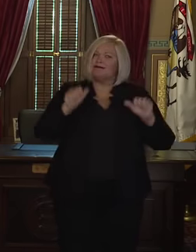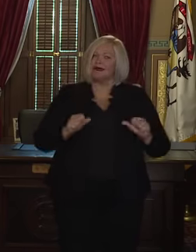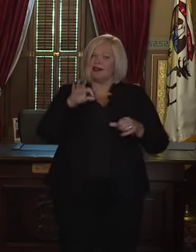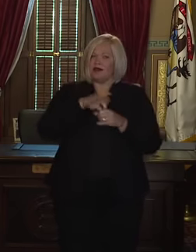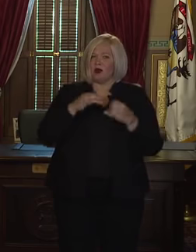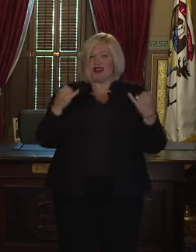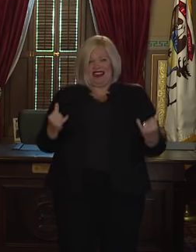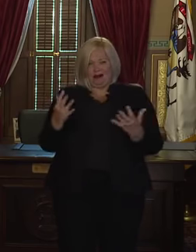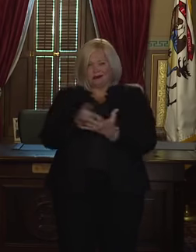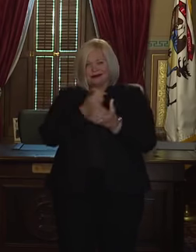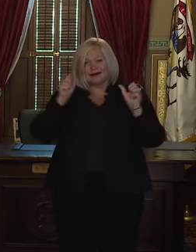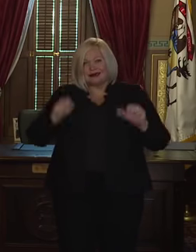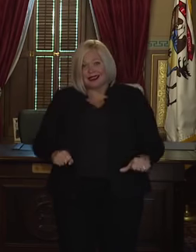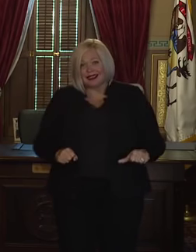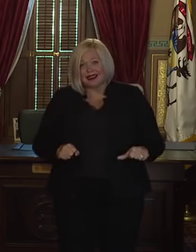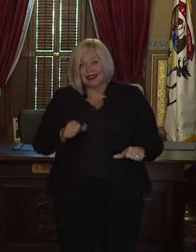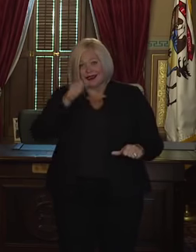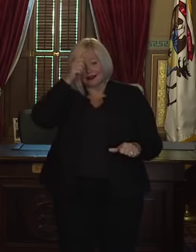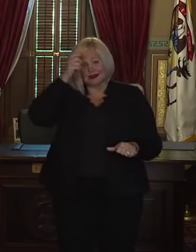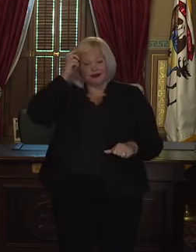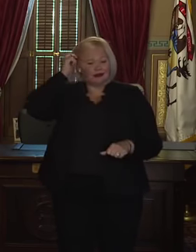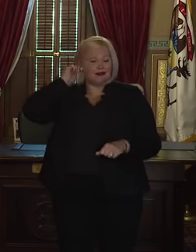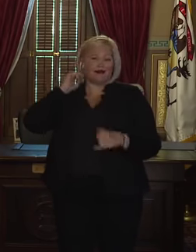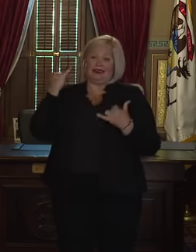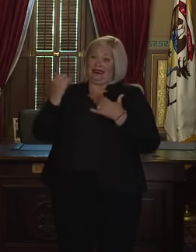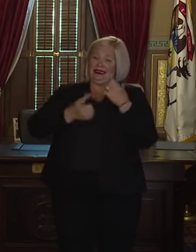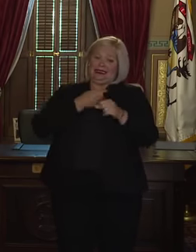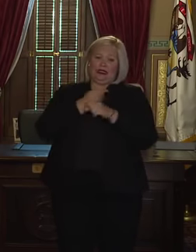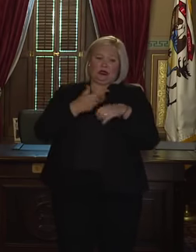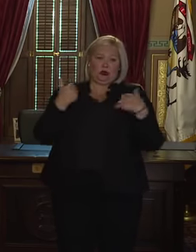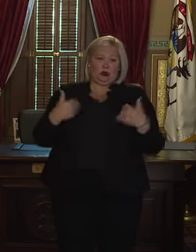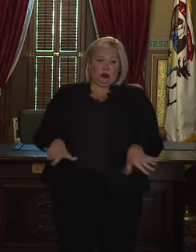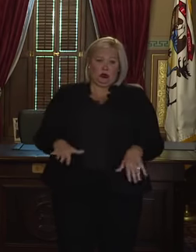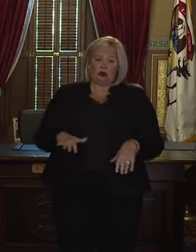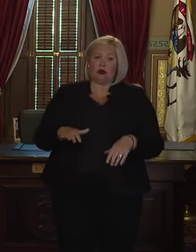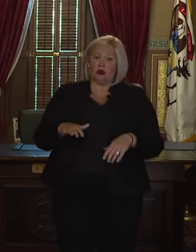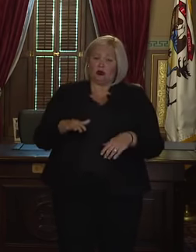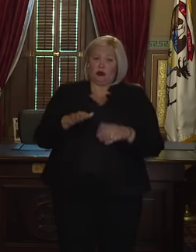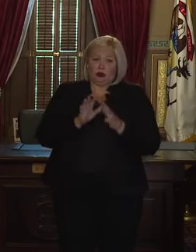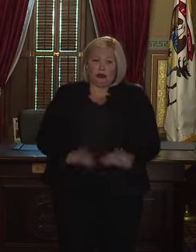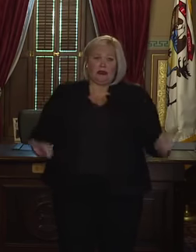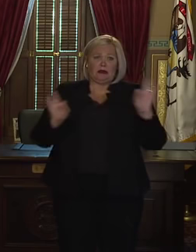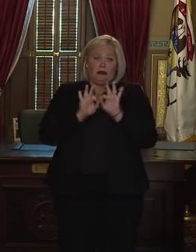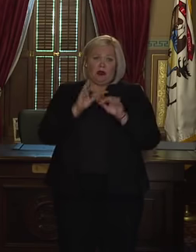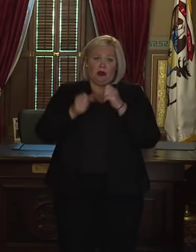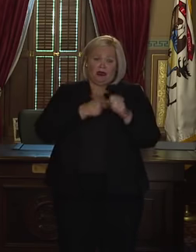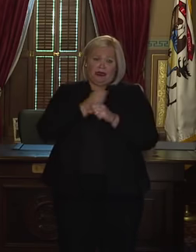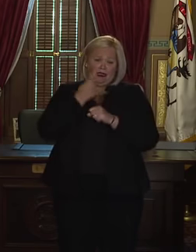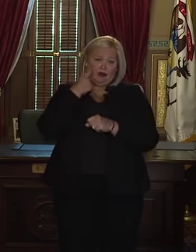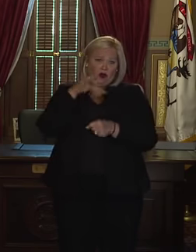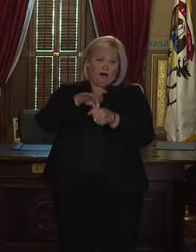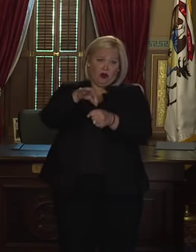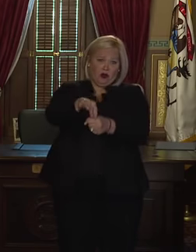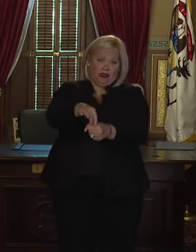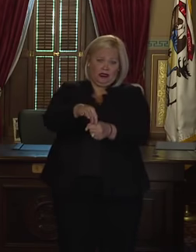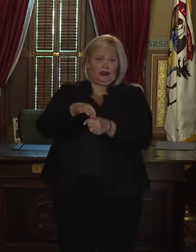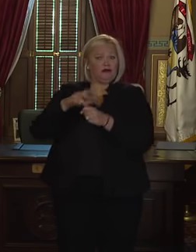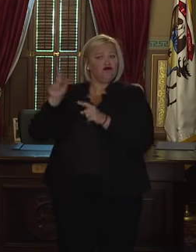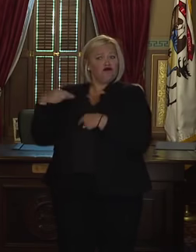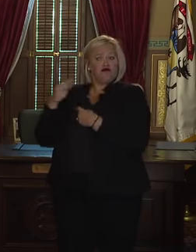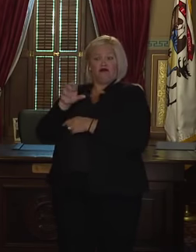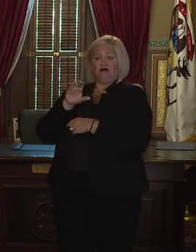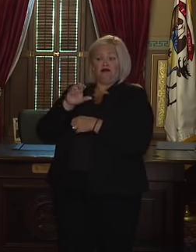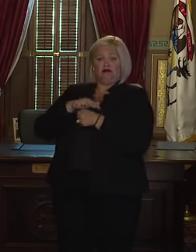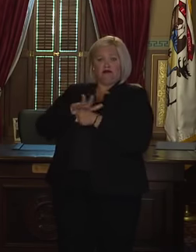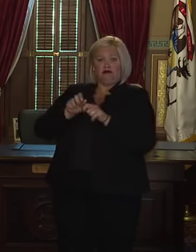This has been an unprecedented year for elections in Michigan and across the country. Since the pandemic hit our state over